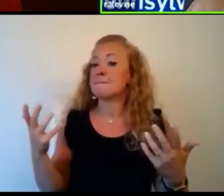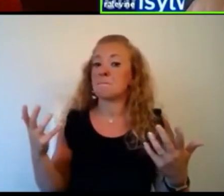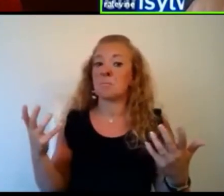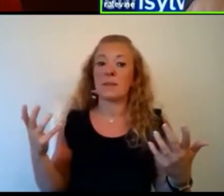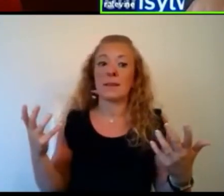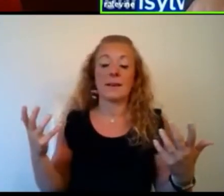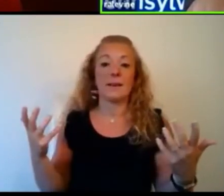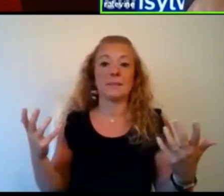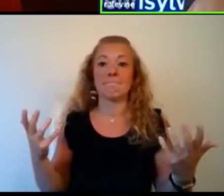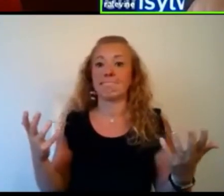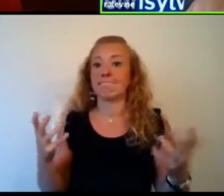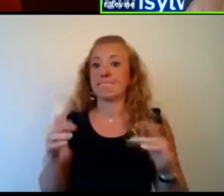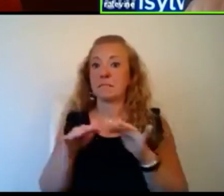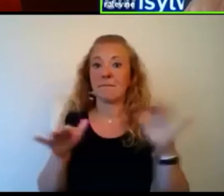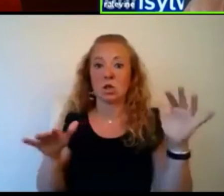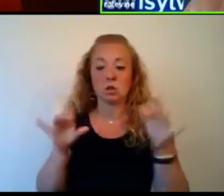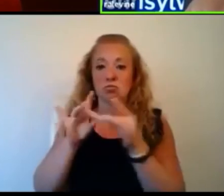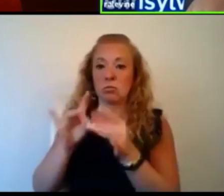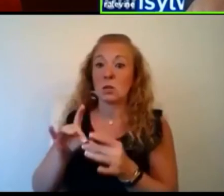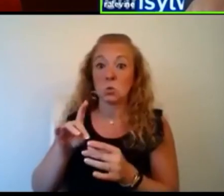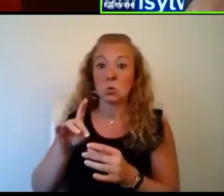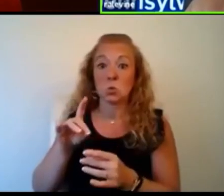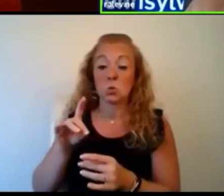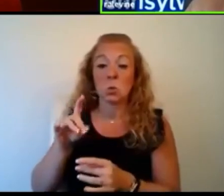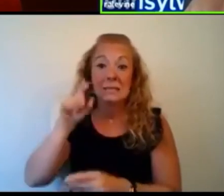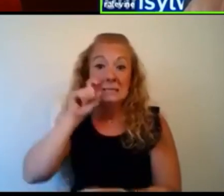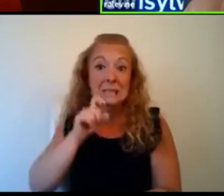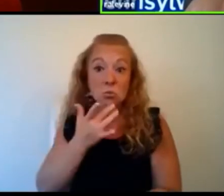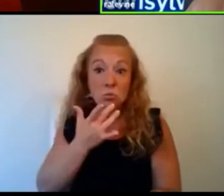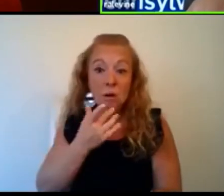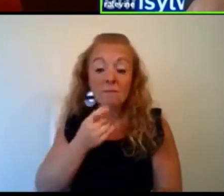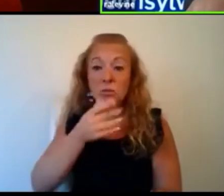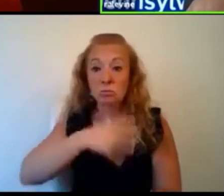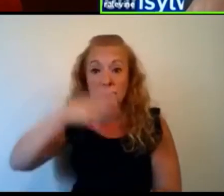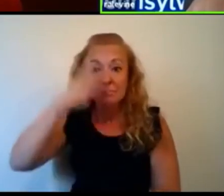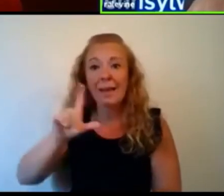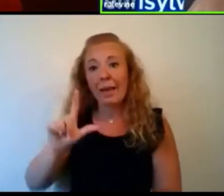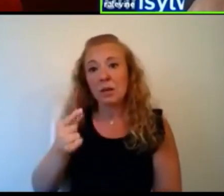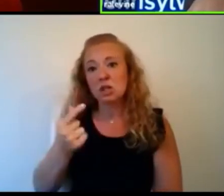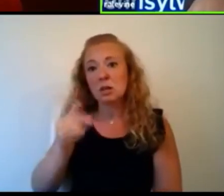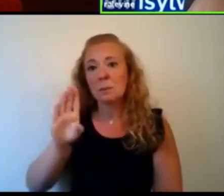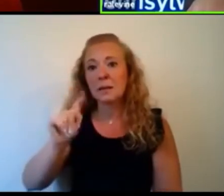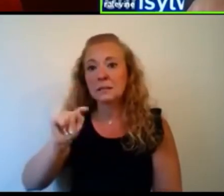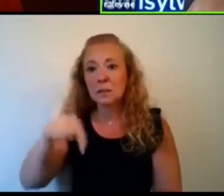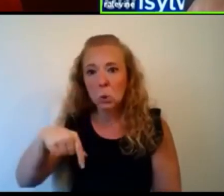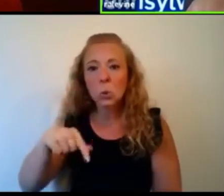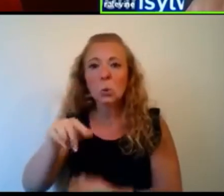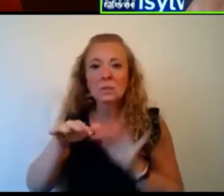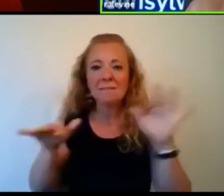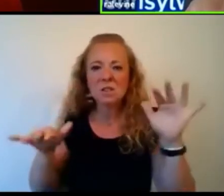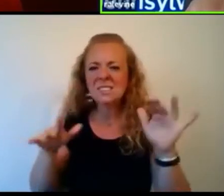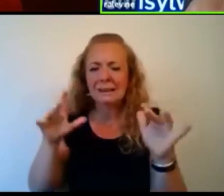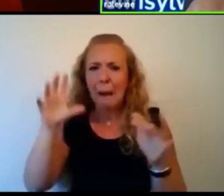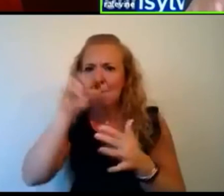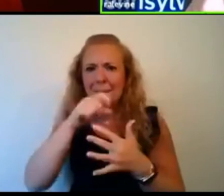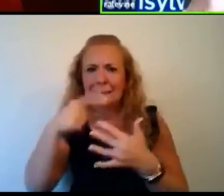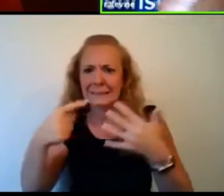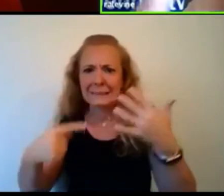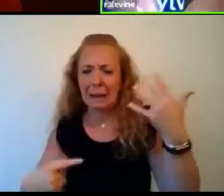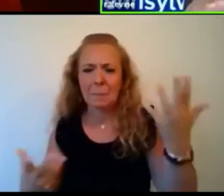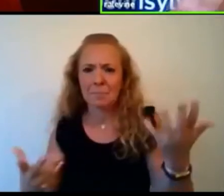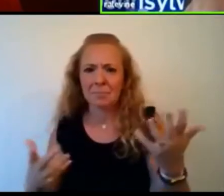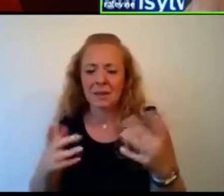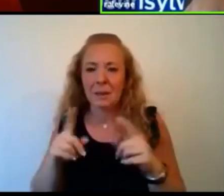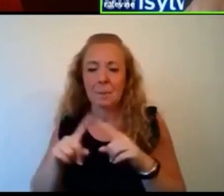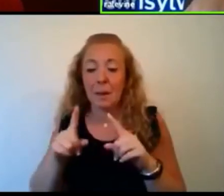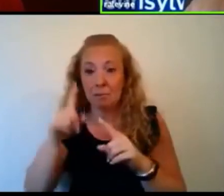uh, diversity in terms of sexual orientation and gender identity, or LGBTQ diversity. I'm probably, I'm missing some, so I'm just, just